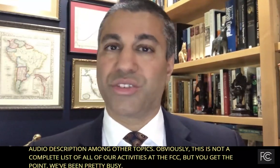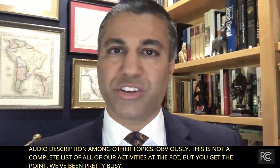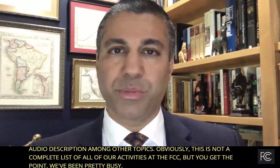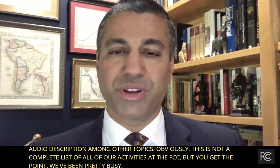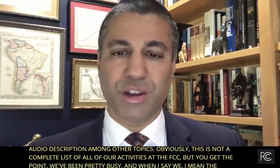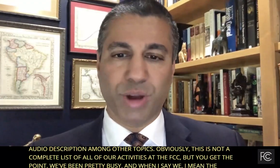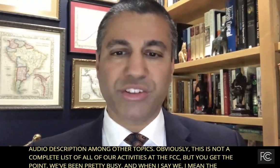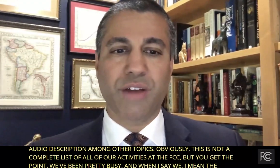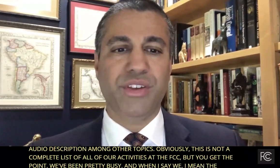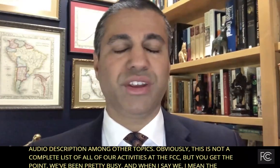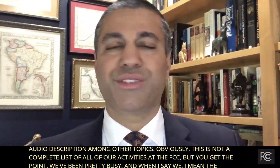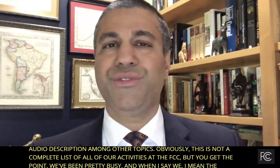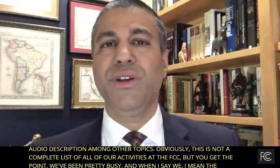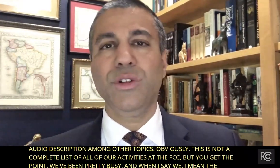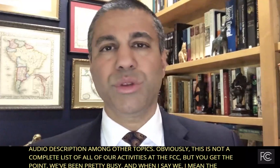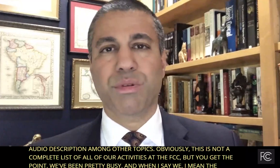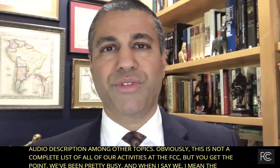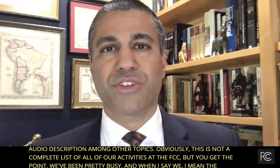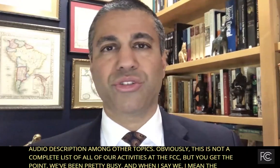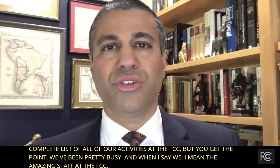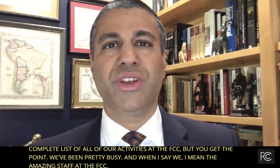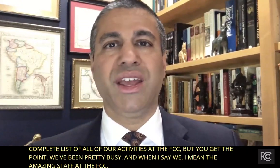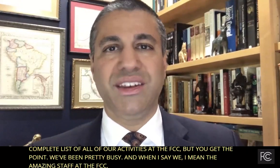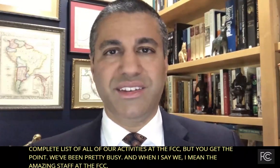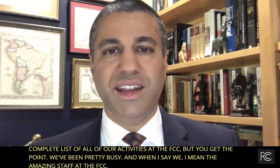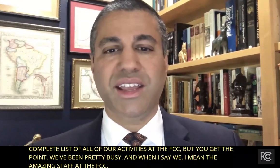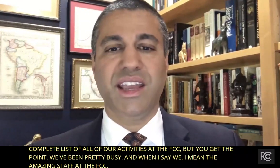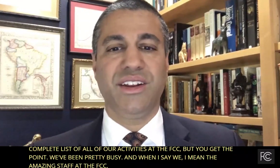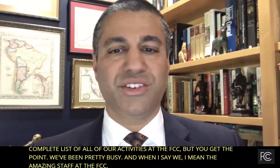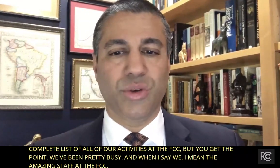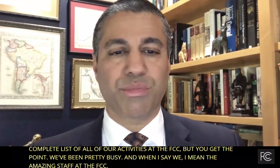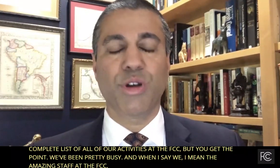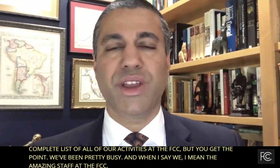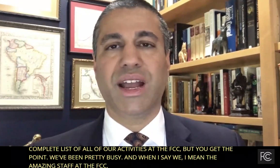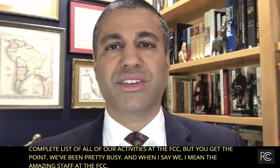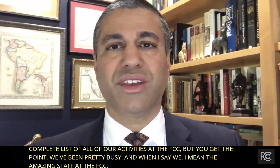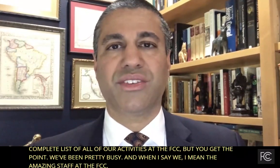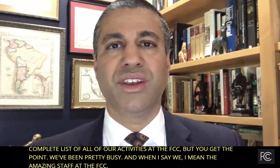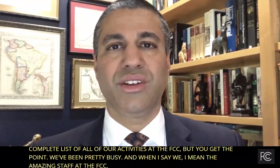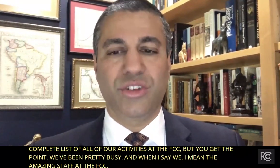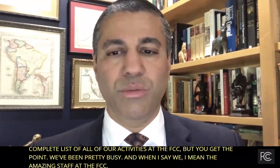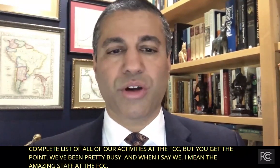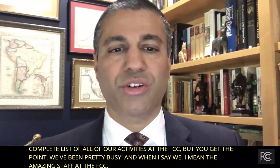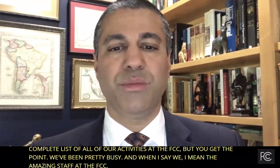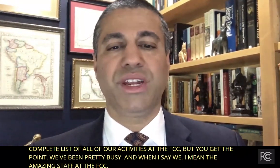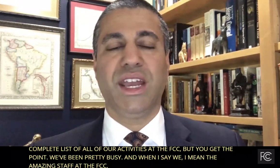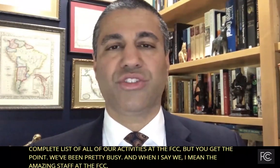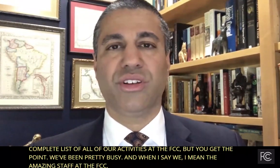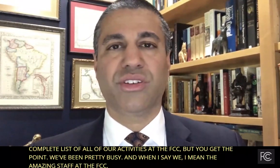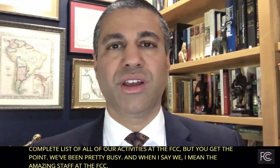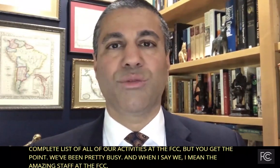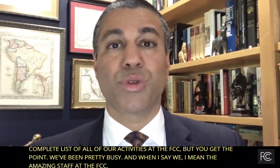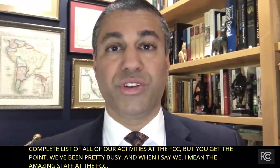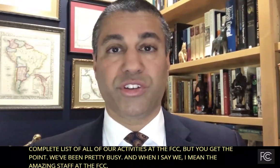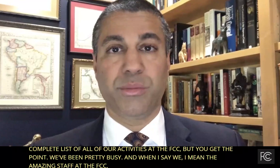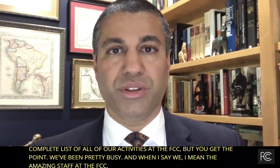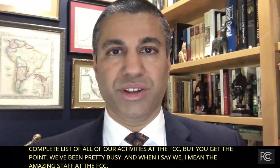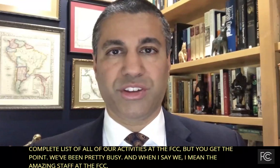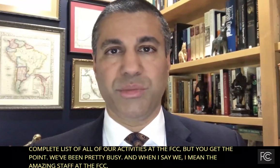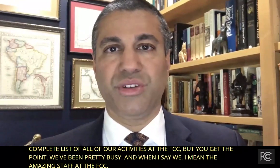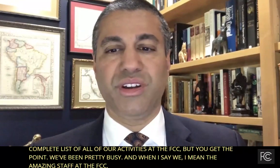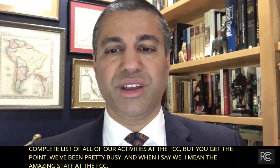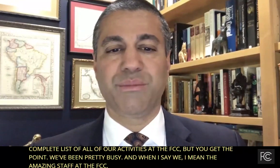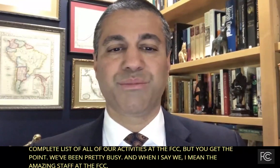Our Disability Rights Office is filled with professionals dedicated to improving access to modern communications for the